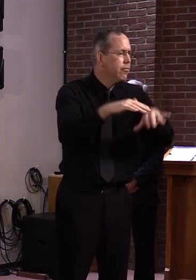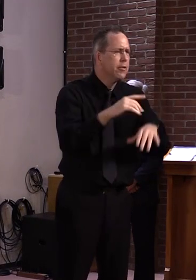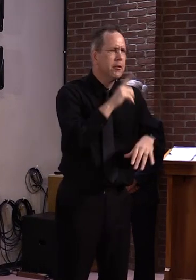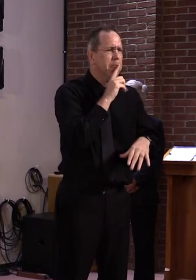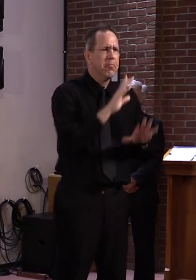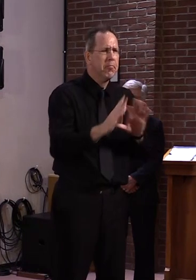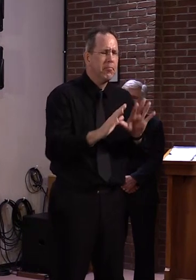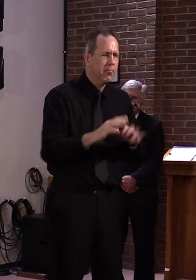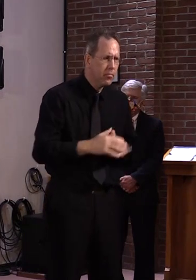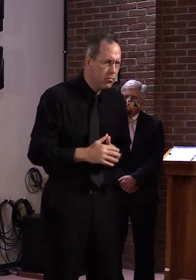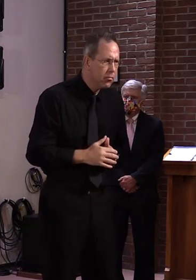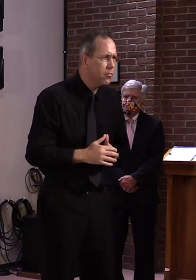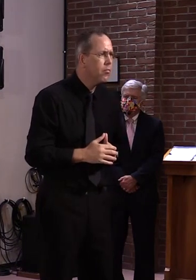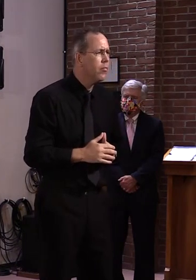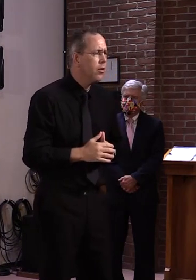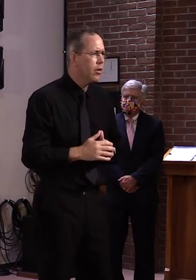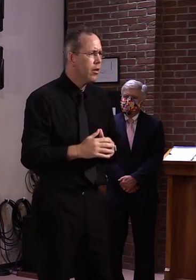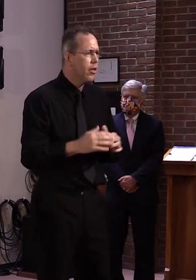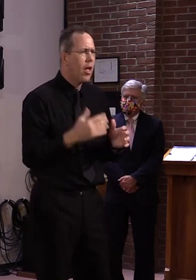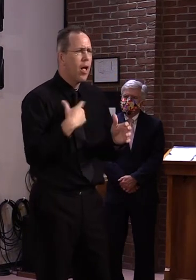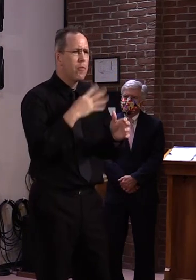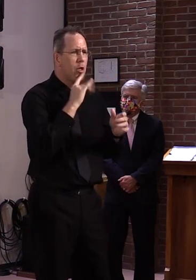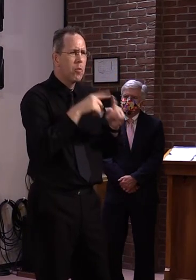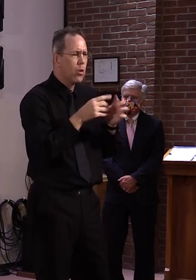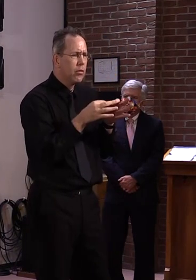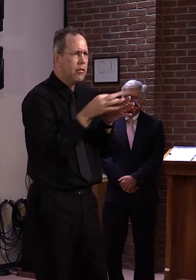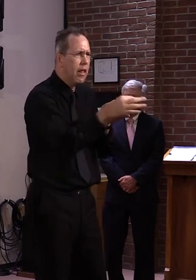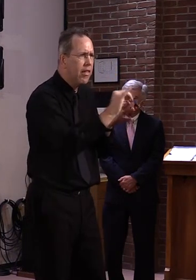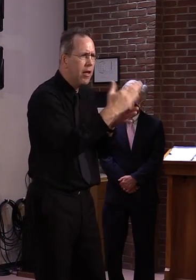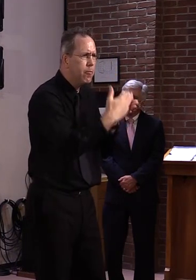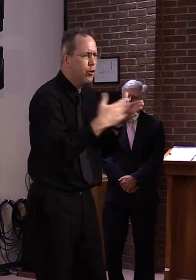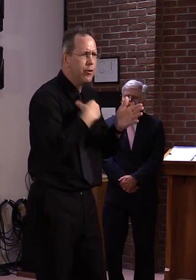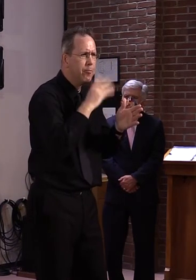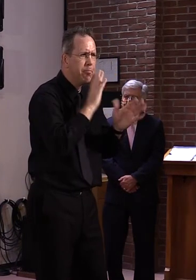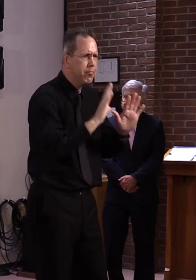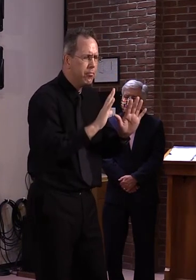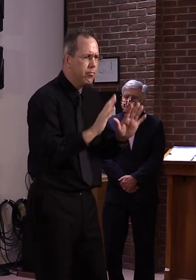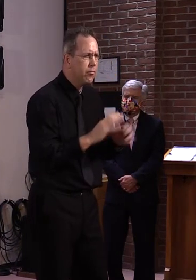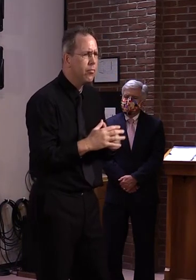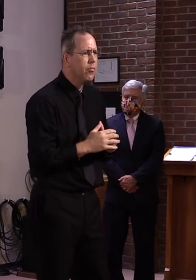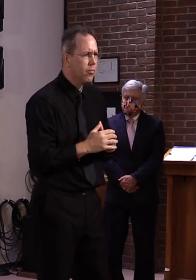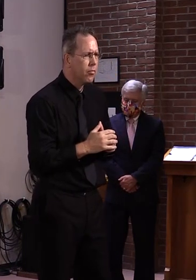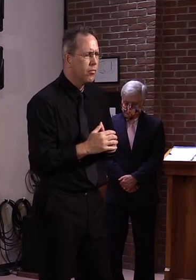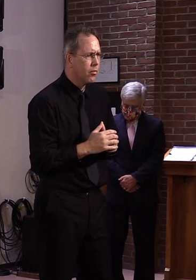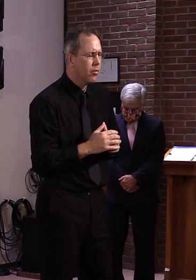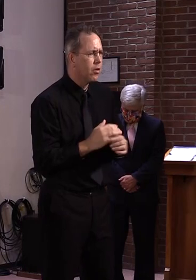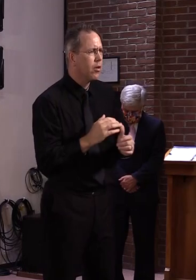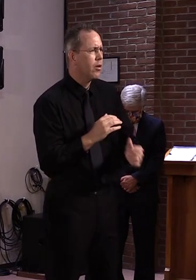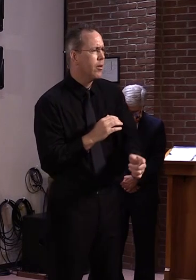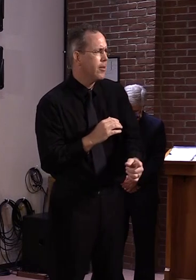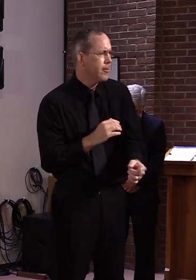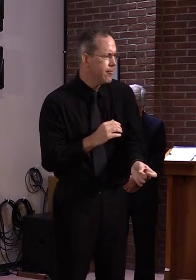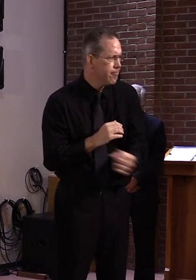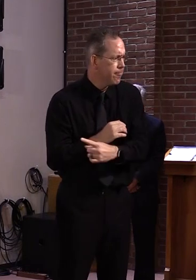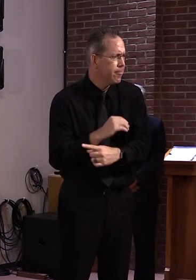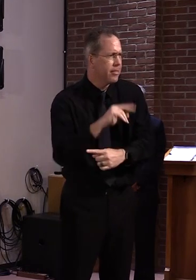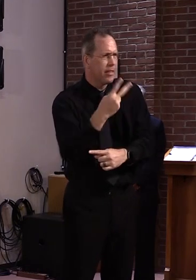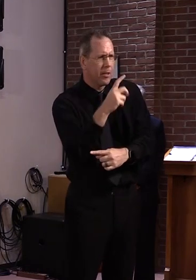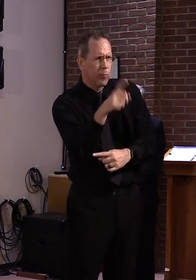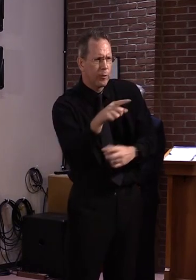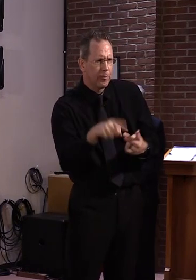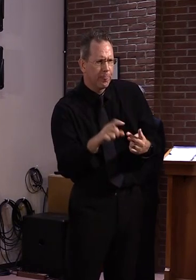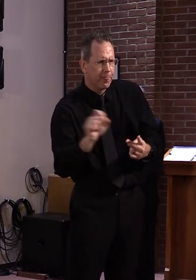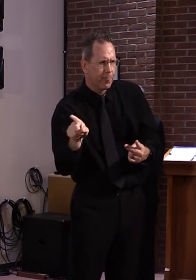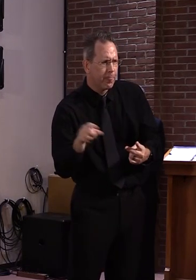And my question kind of for today, seeing that we're five months in, I understand that you